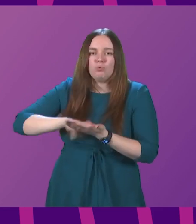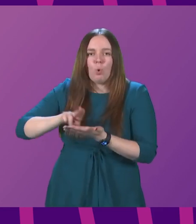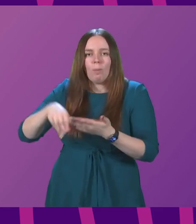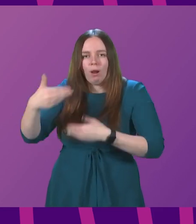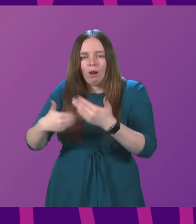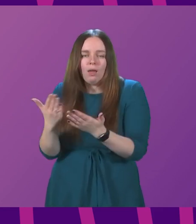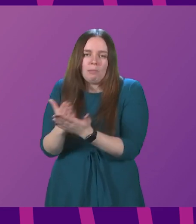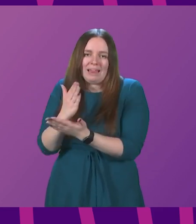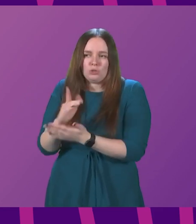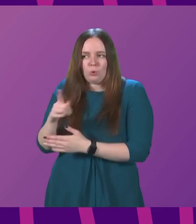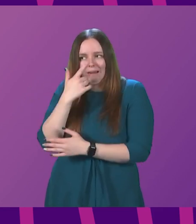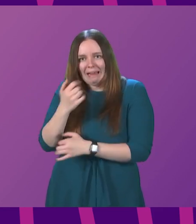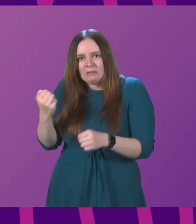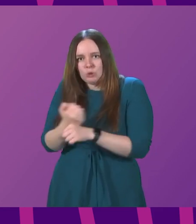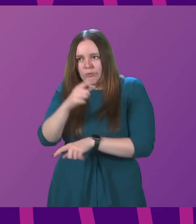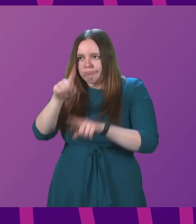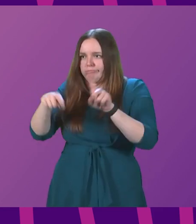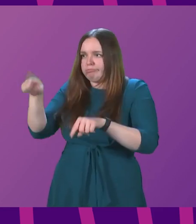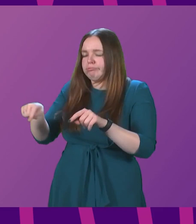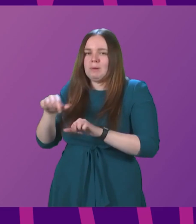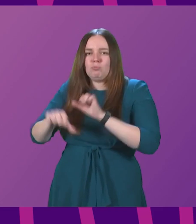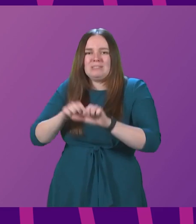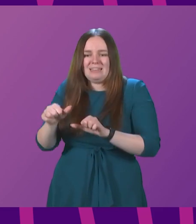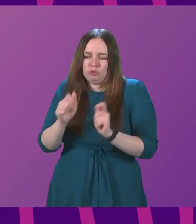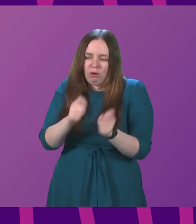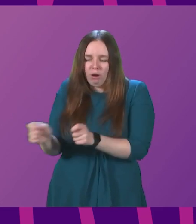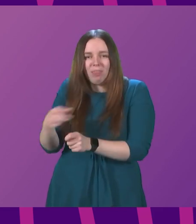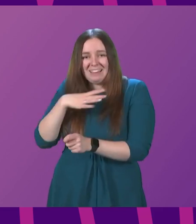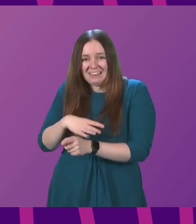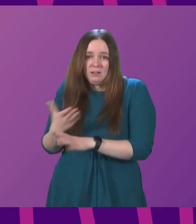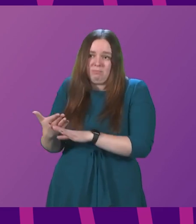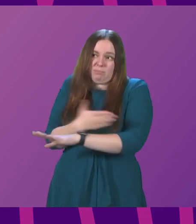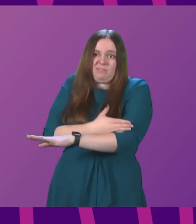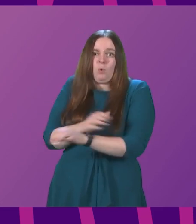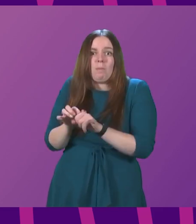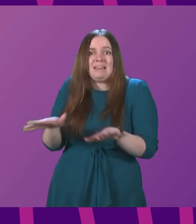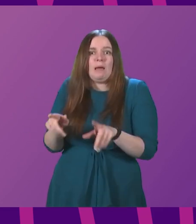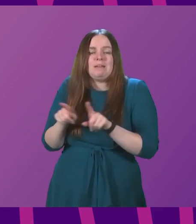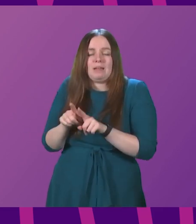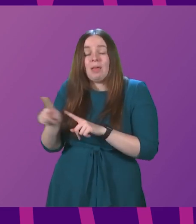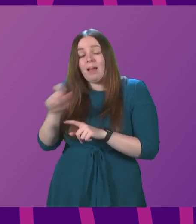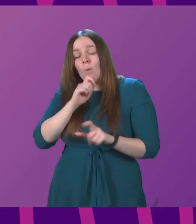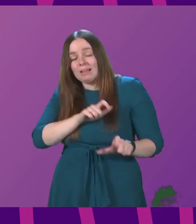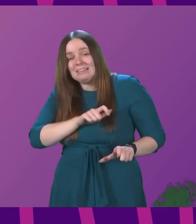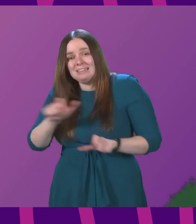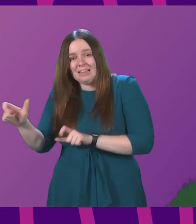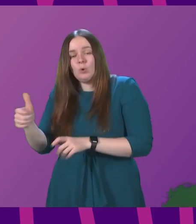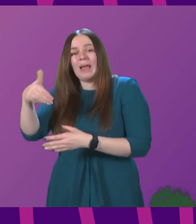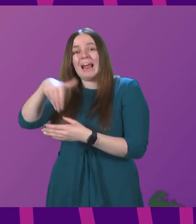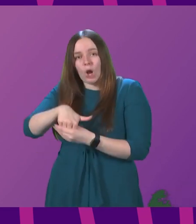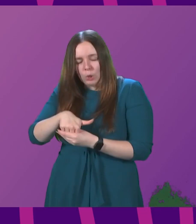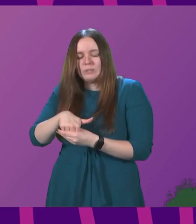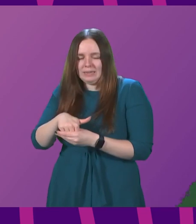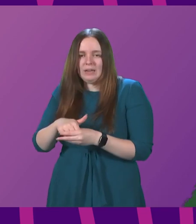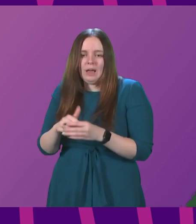ensure that they can do the range of procedures that they would do ordinarily before the pandemic and that will continue including with